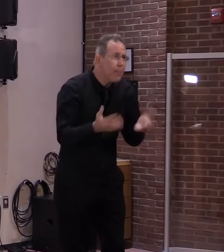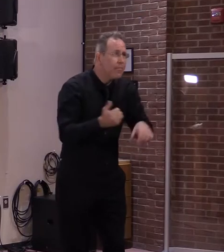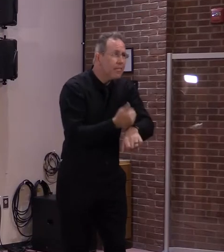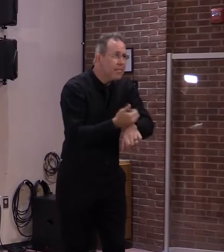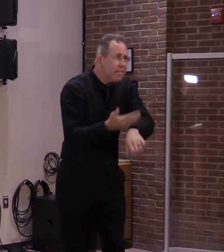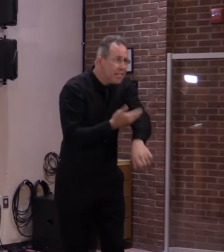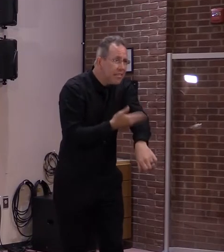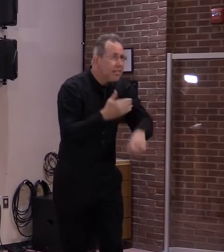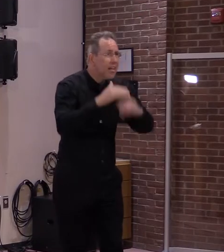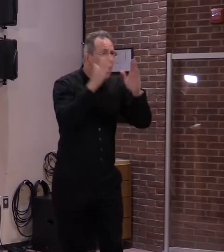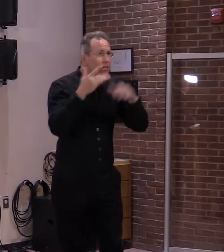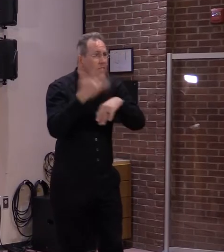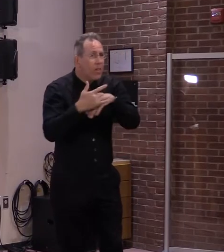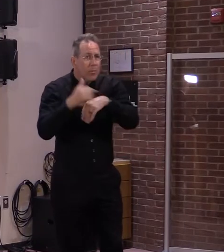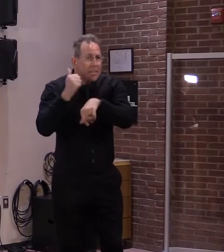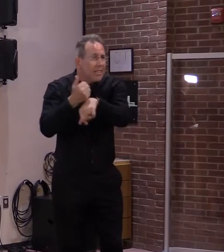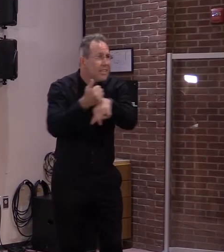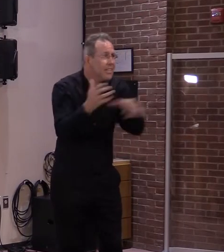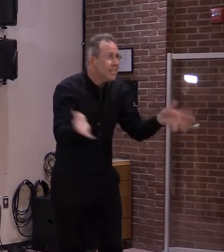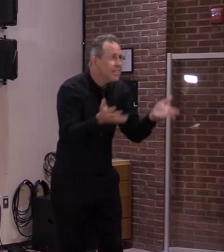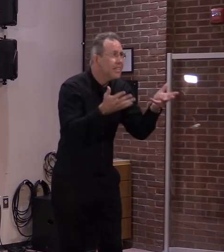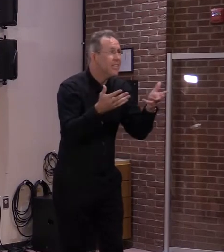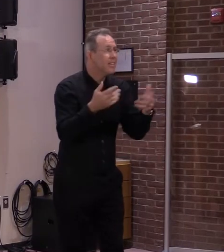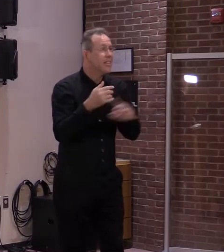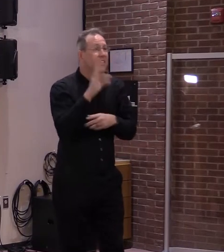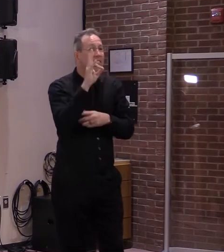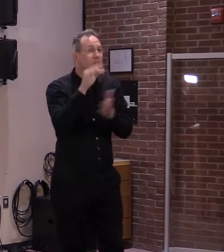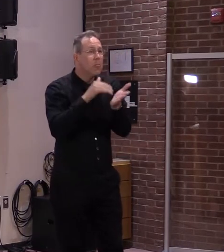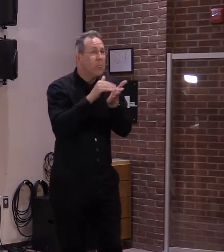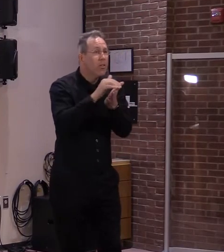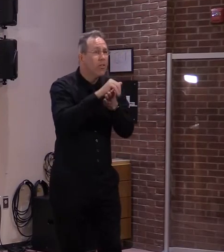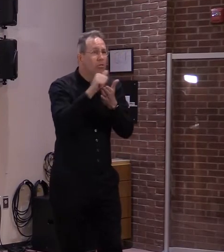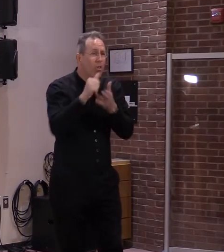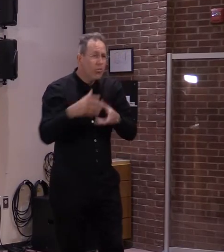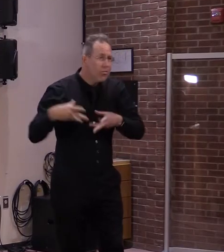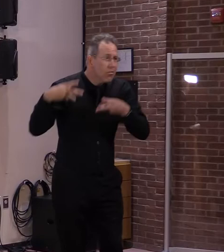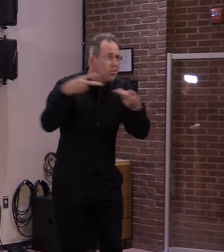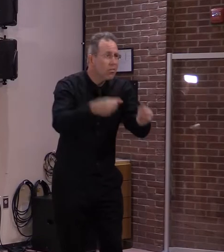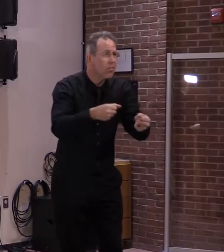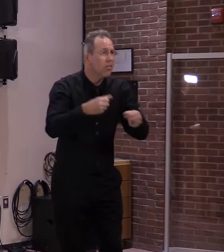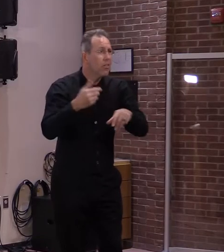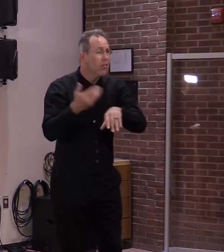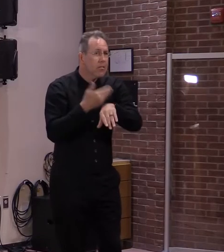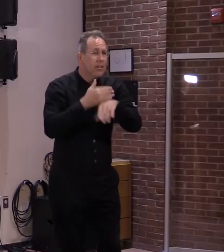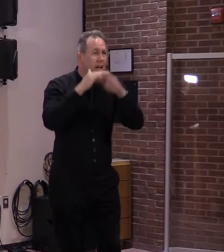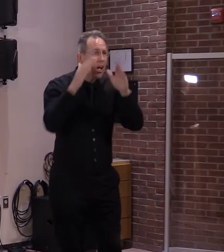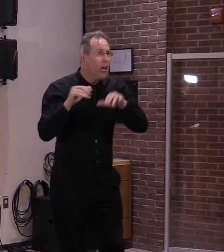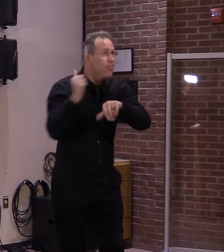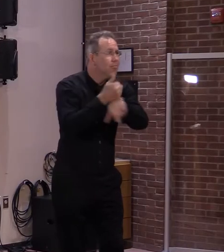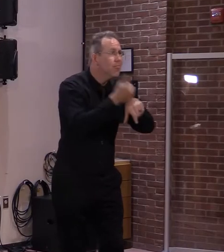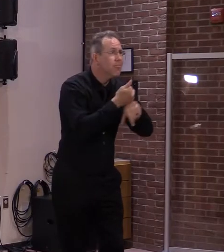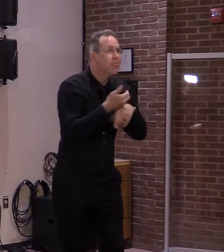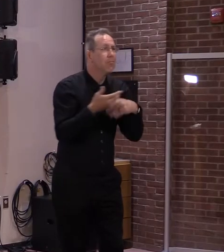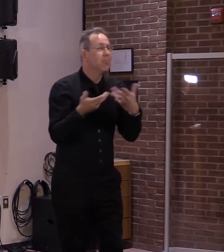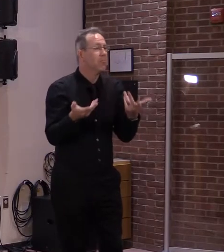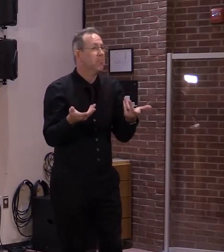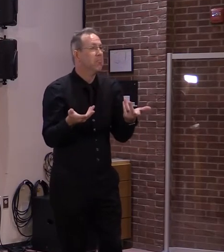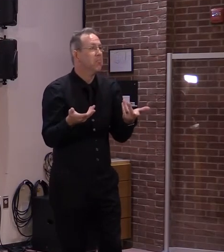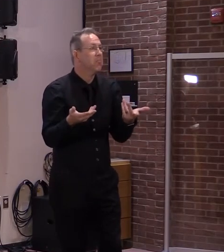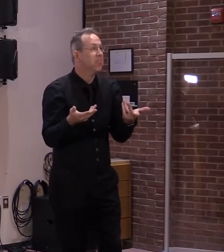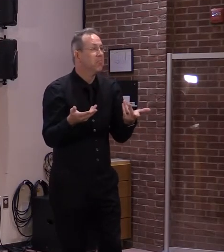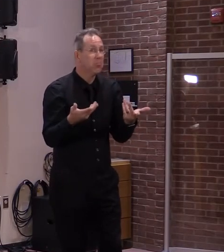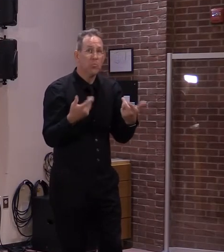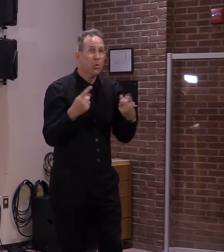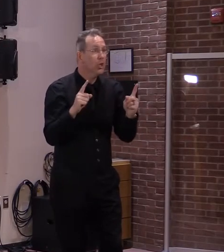And now today, again, as I remarked earlier, my hope is that we would take a portion of this one time money